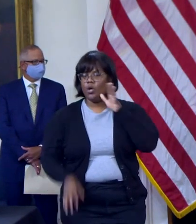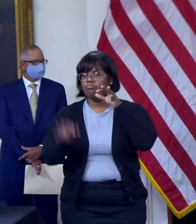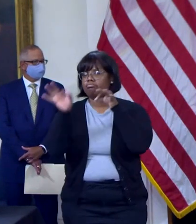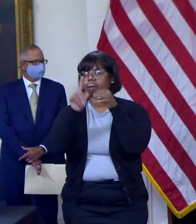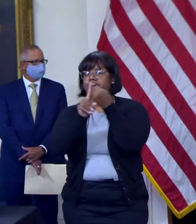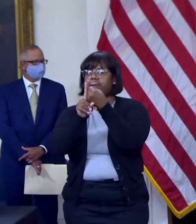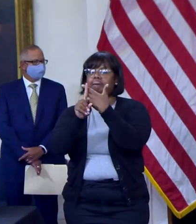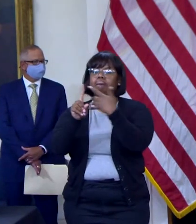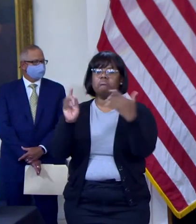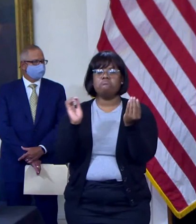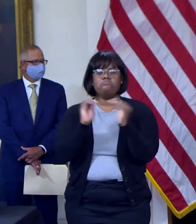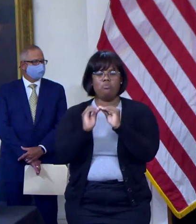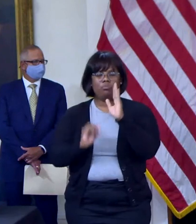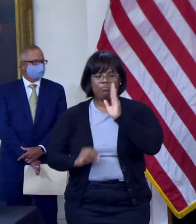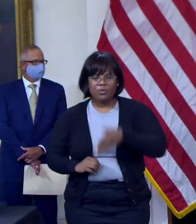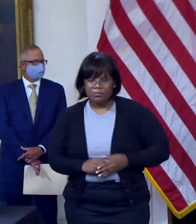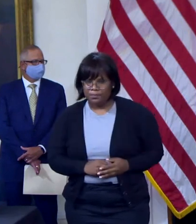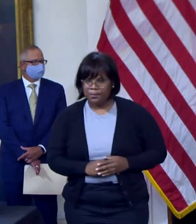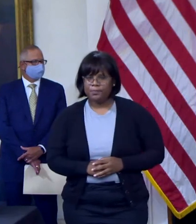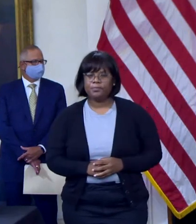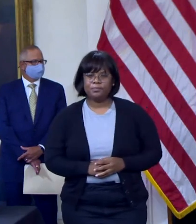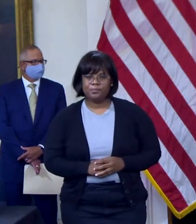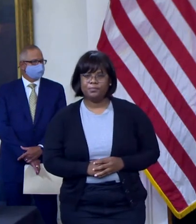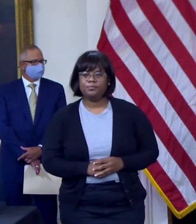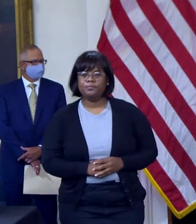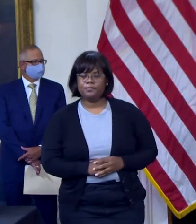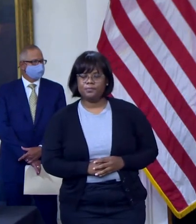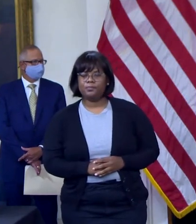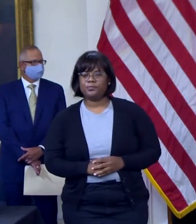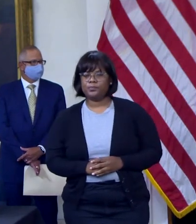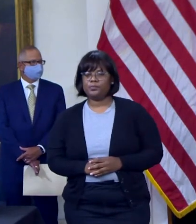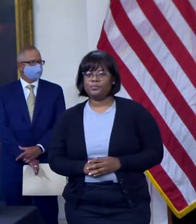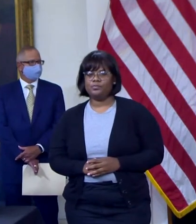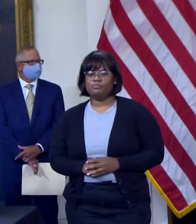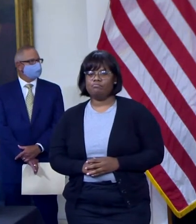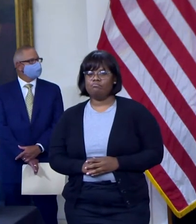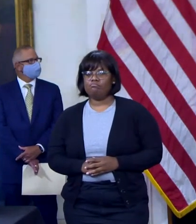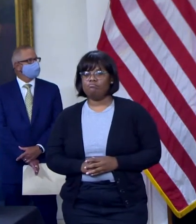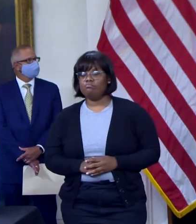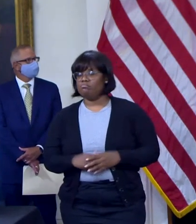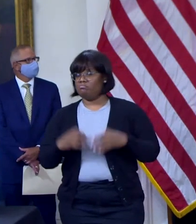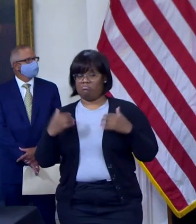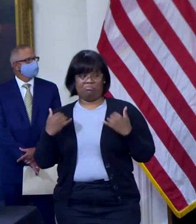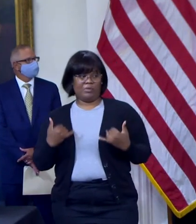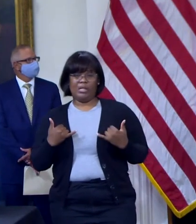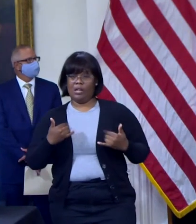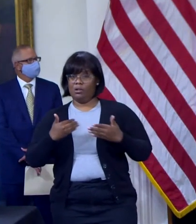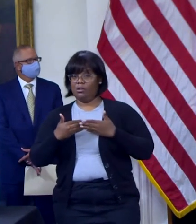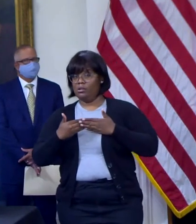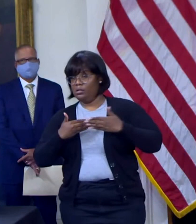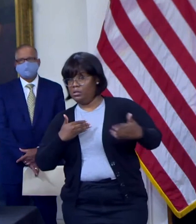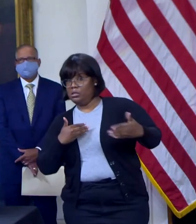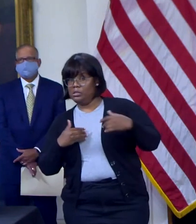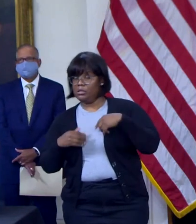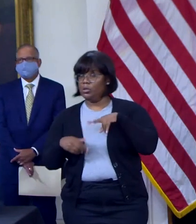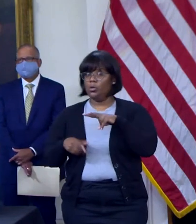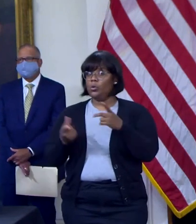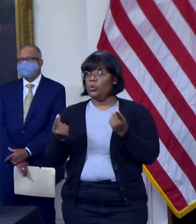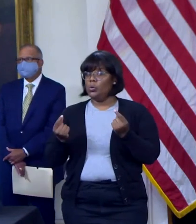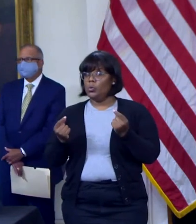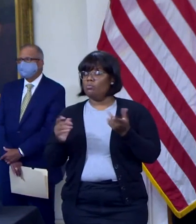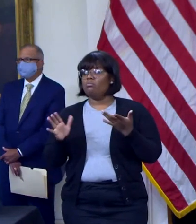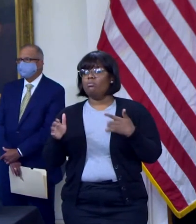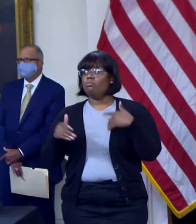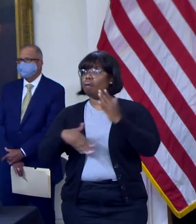available all across Maryland. In the coming days and weeks ahead, we will continue to do what we have